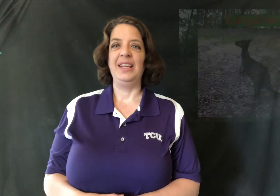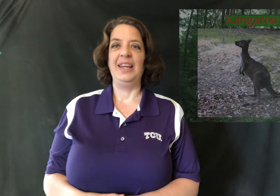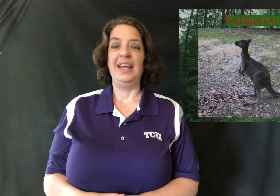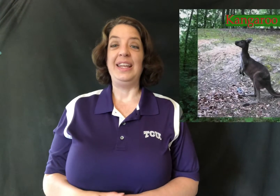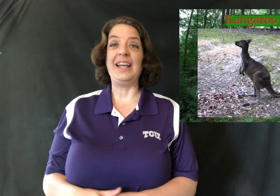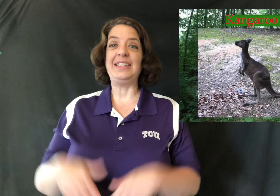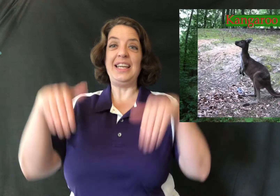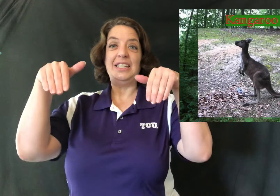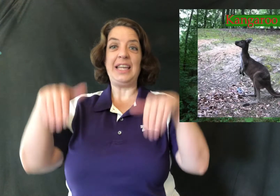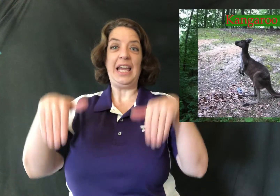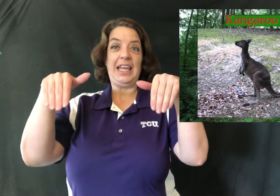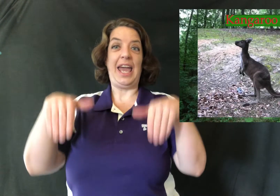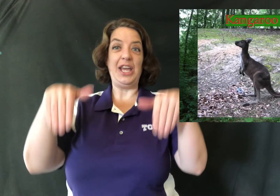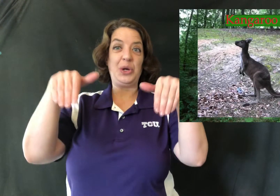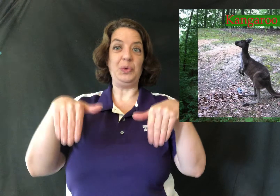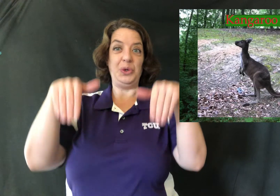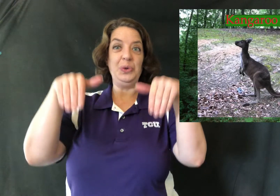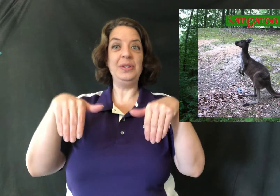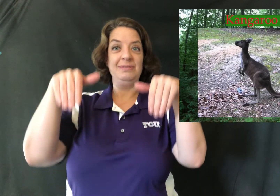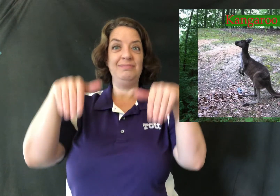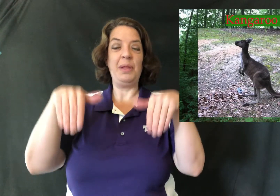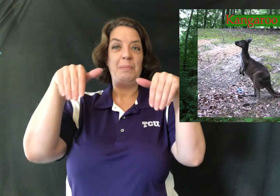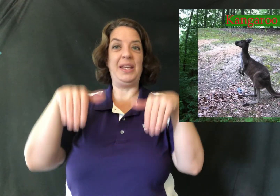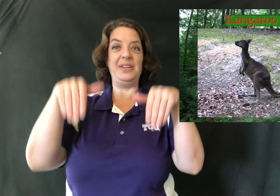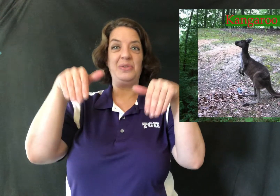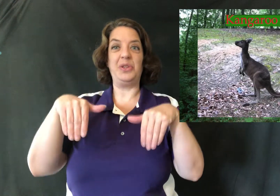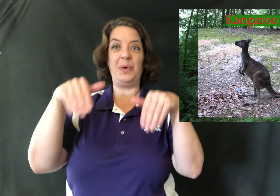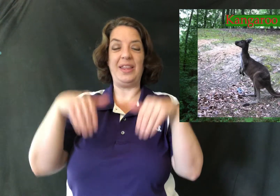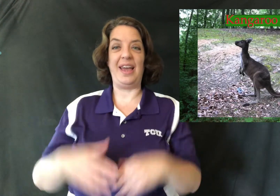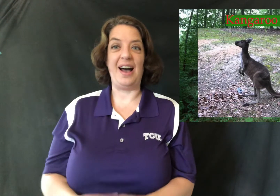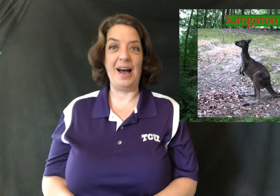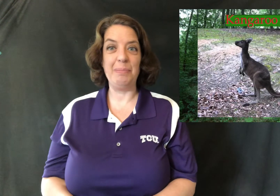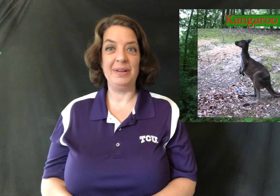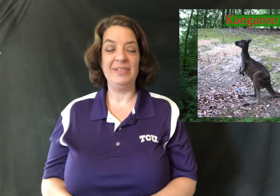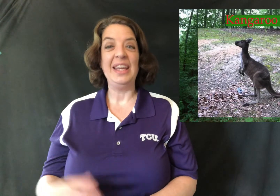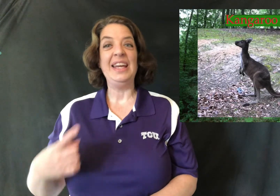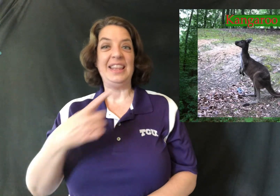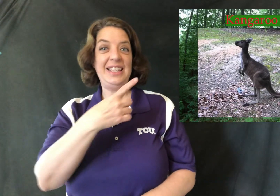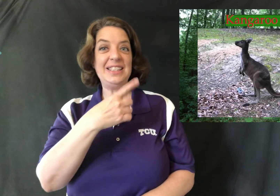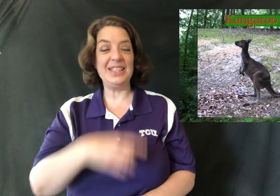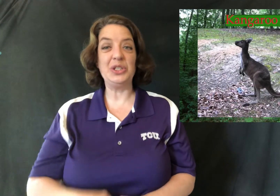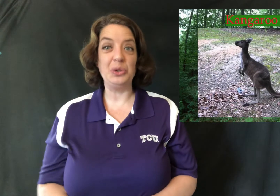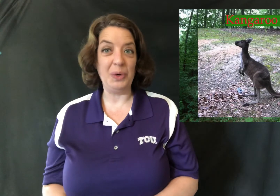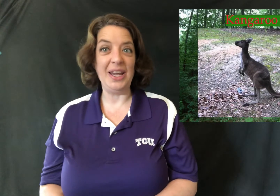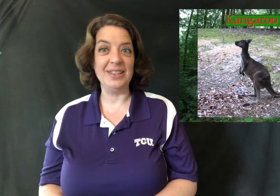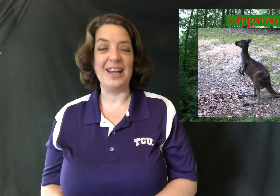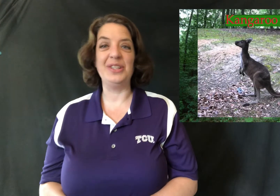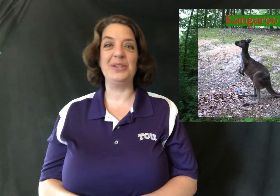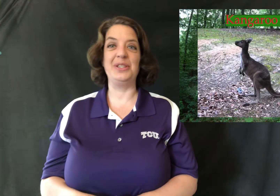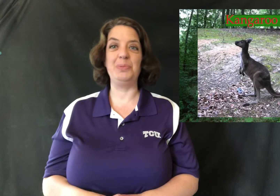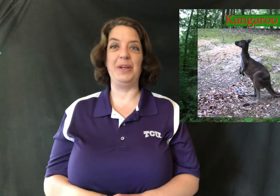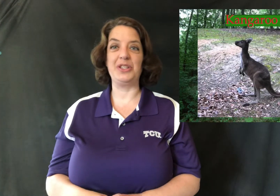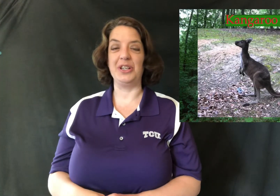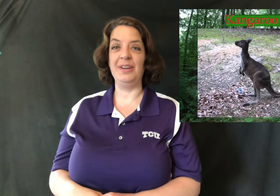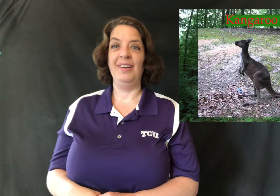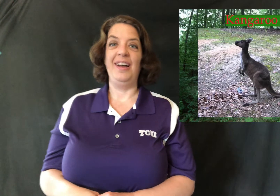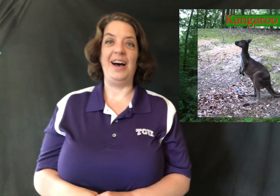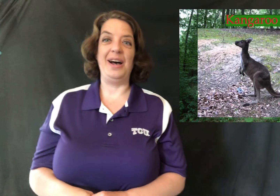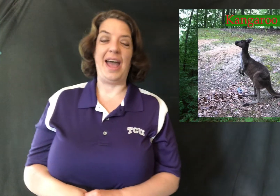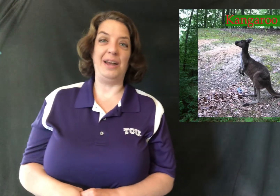next is kangaroo because of the way they hop this is louise i took this picture uh out